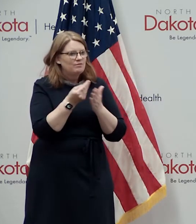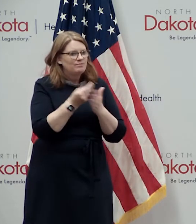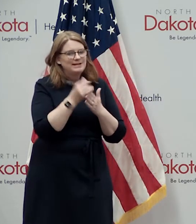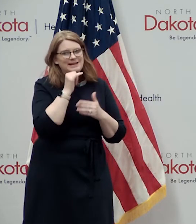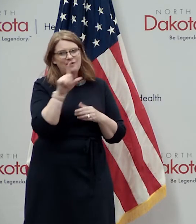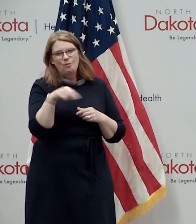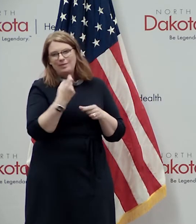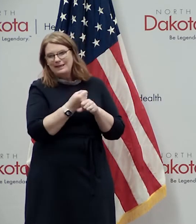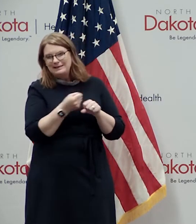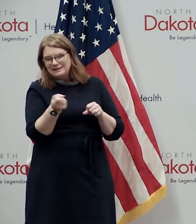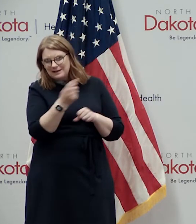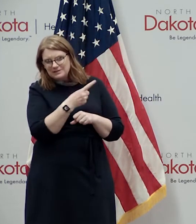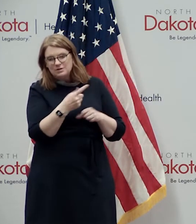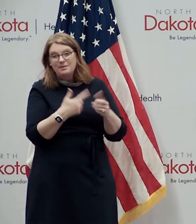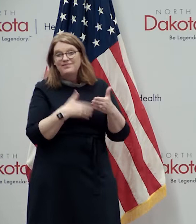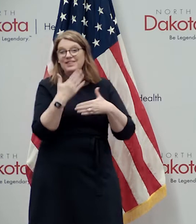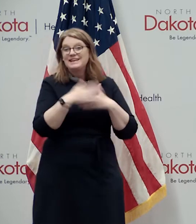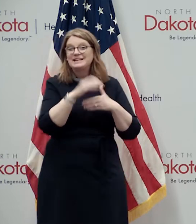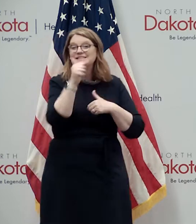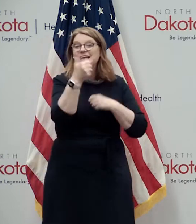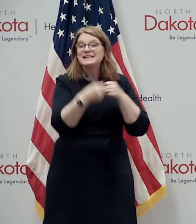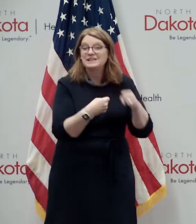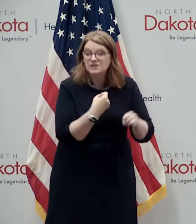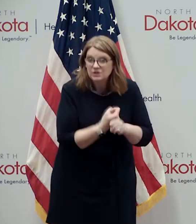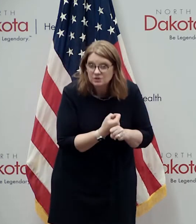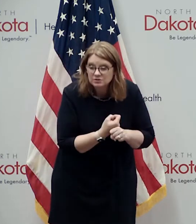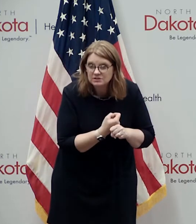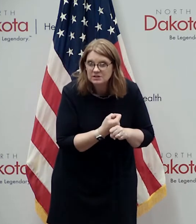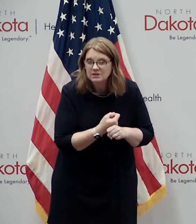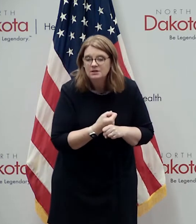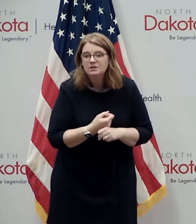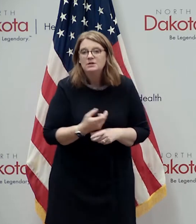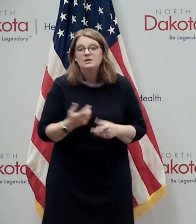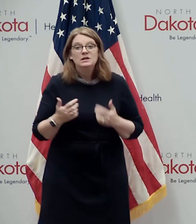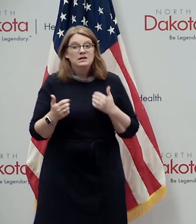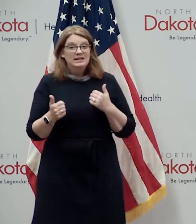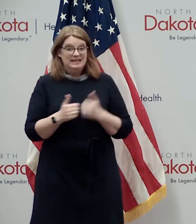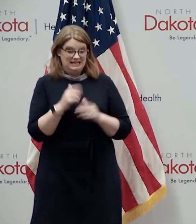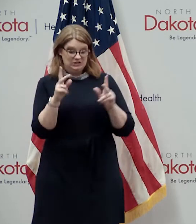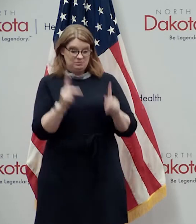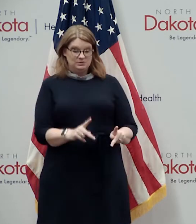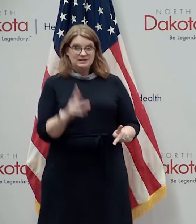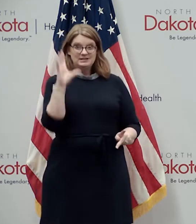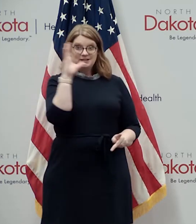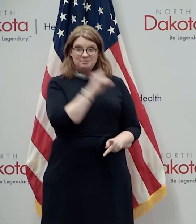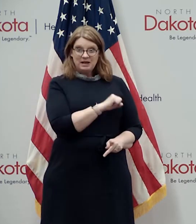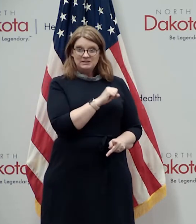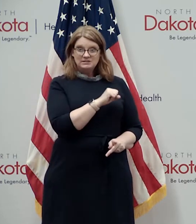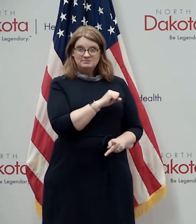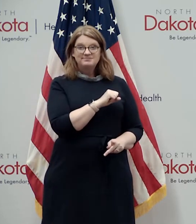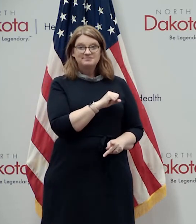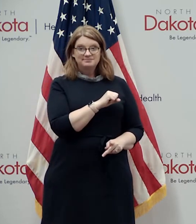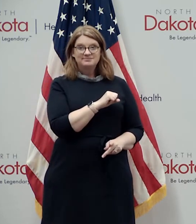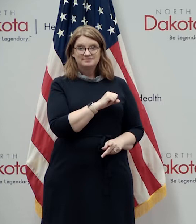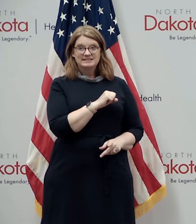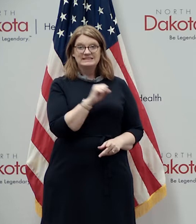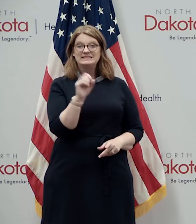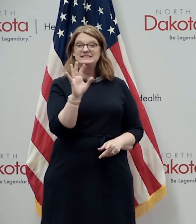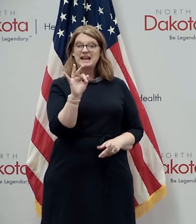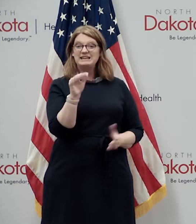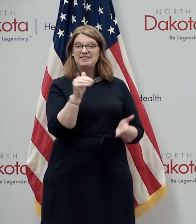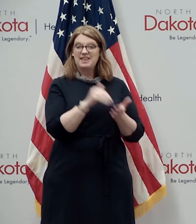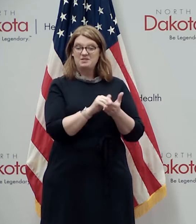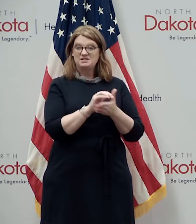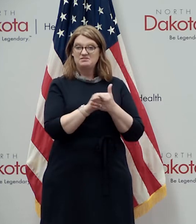next year but for the next decade each resident uh that is missed in accounting uh could come at a loss of nineteen thousand